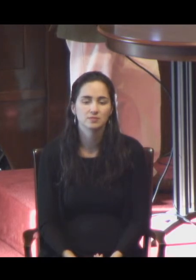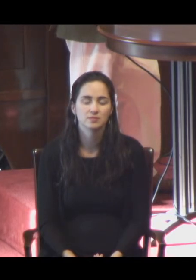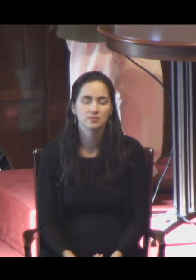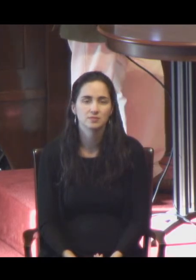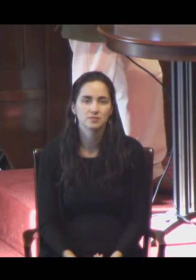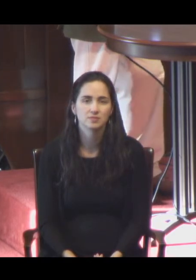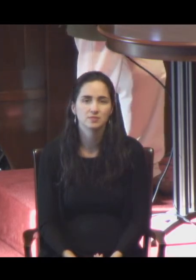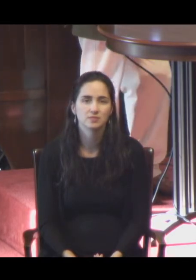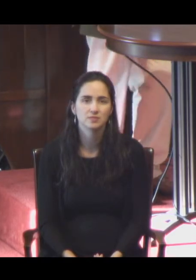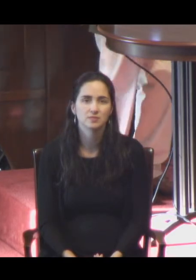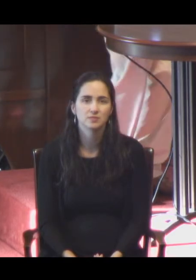yeah.